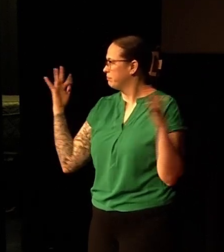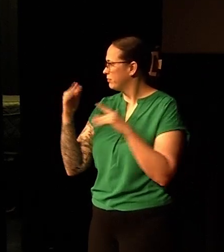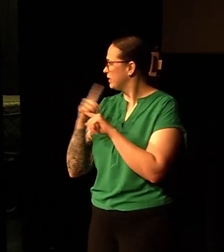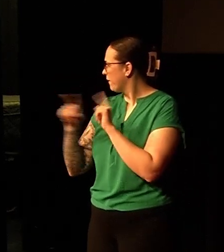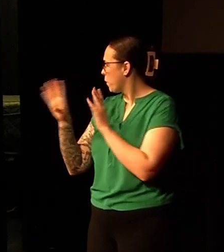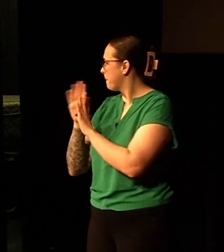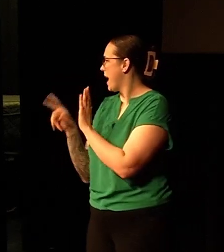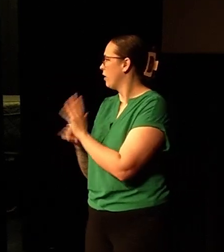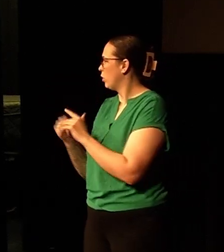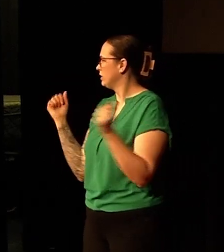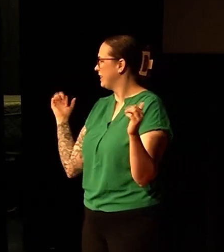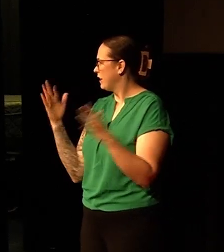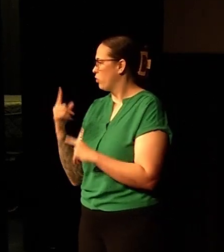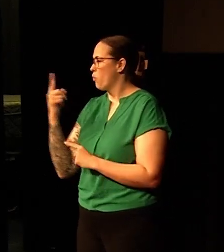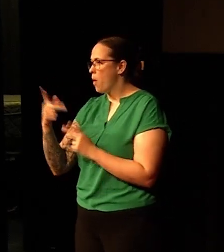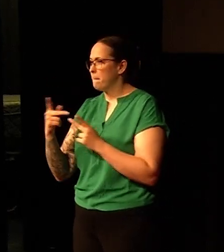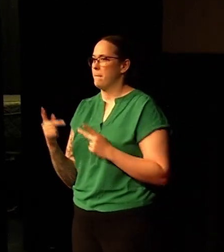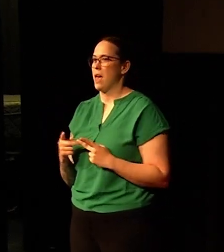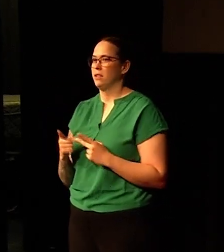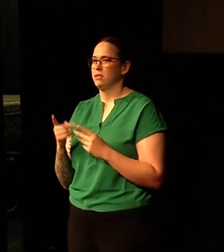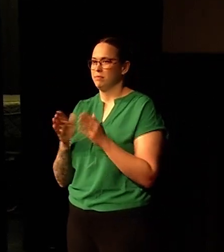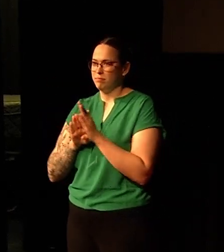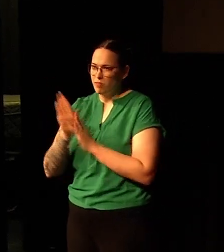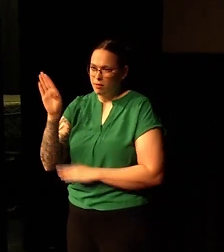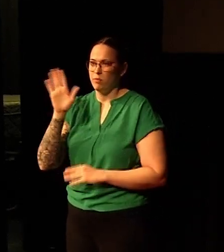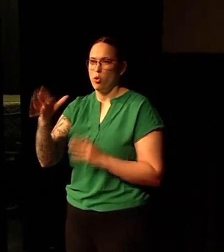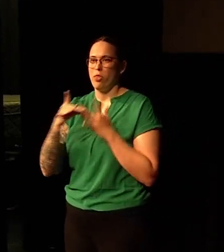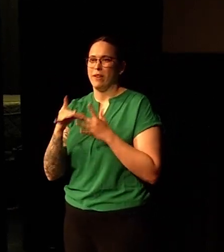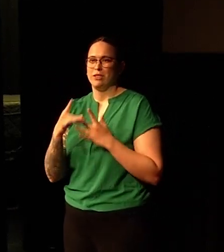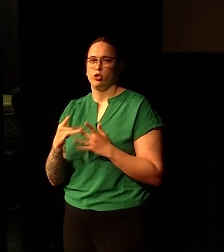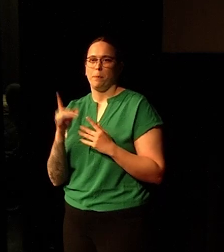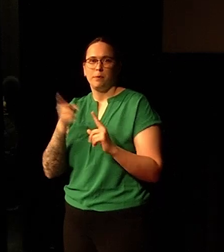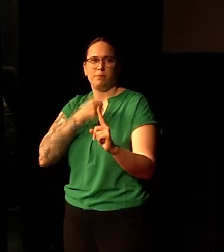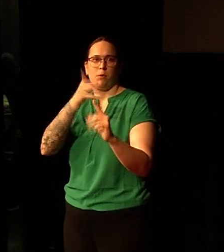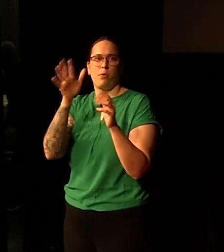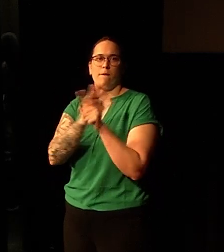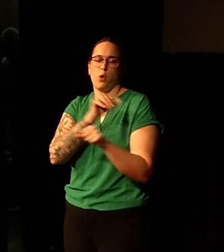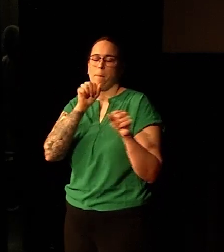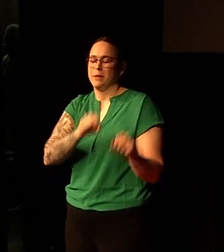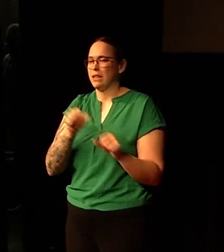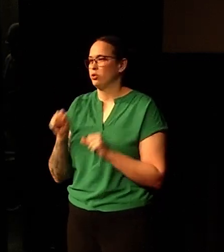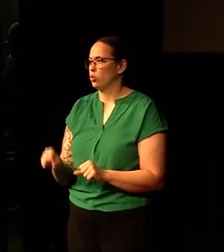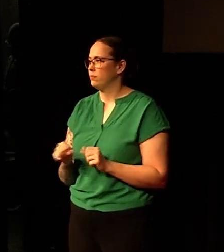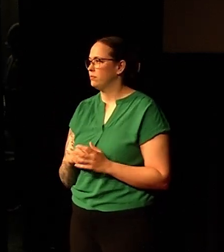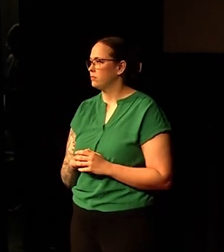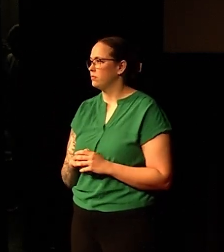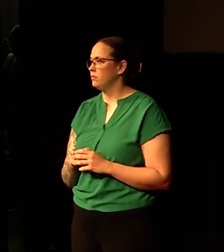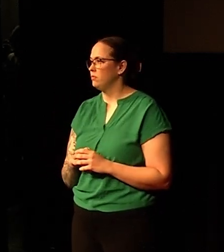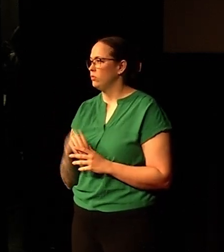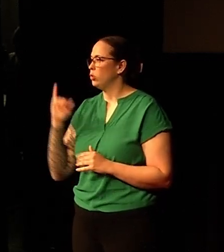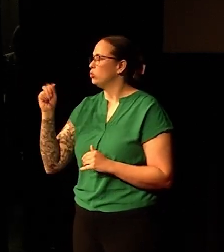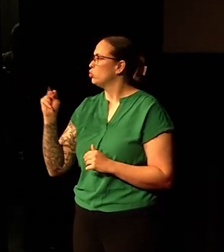with different backgrounds in one place who have ambitions to grow their leadership skills with reaching their full potential.